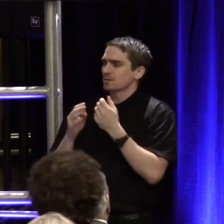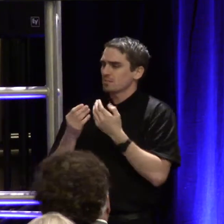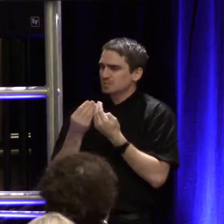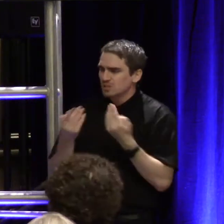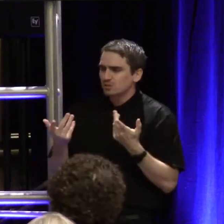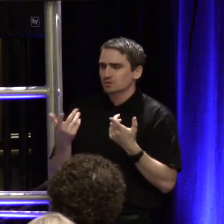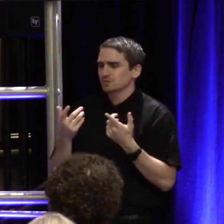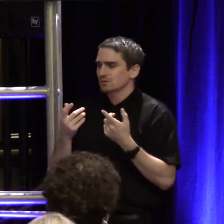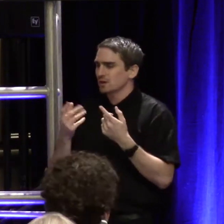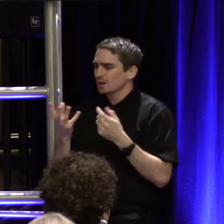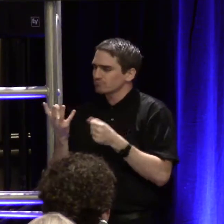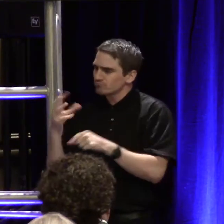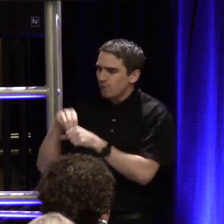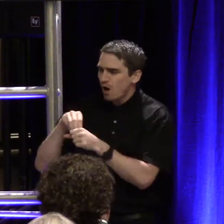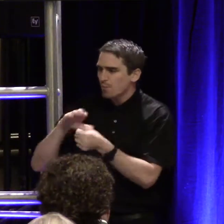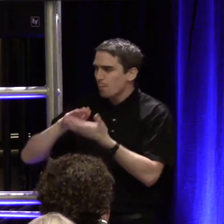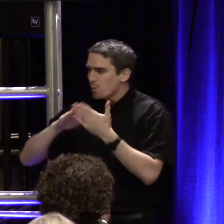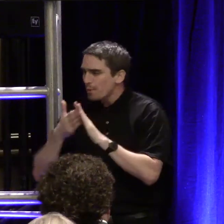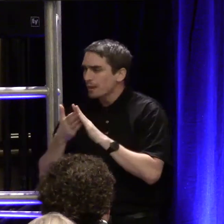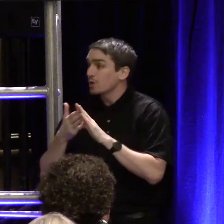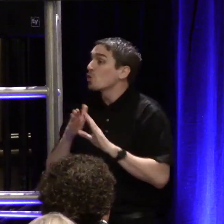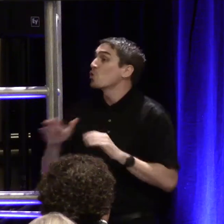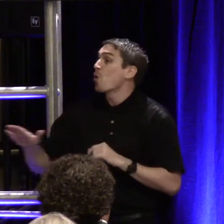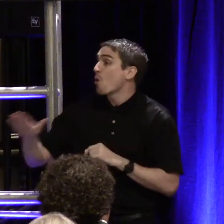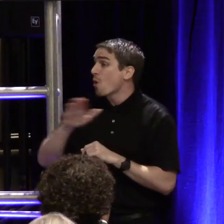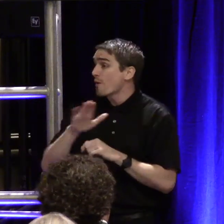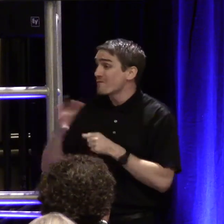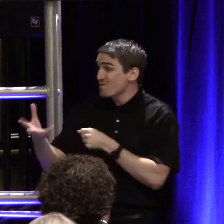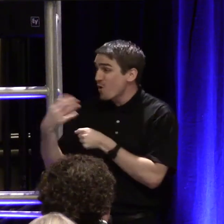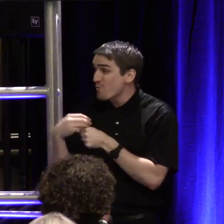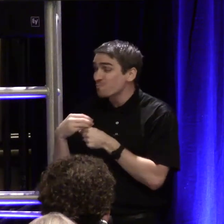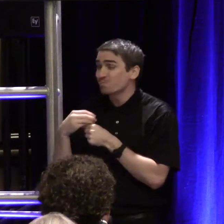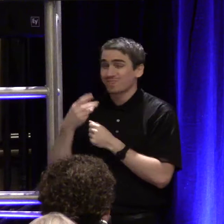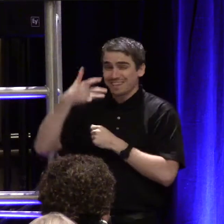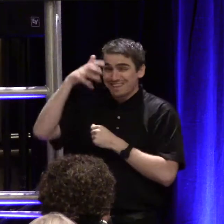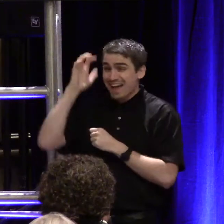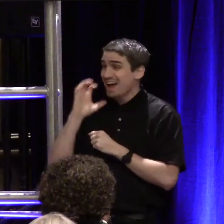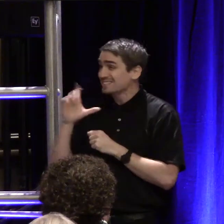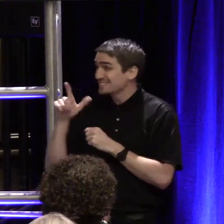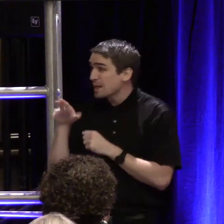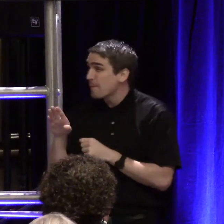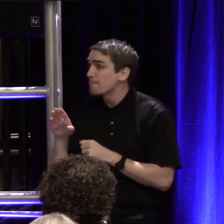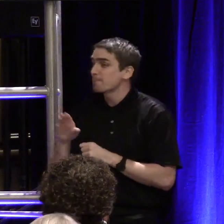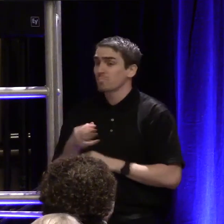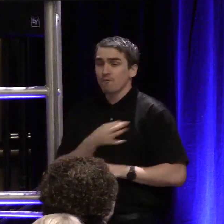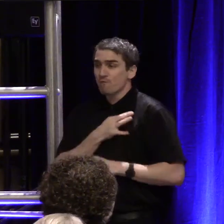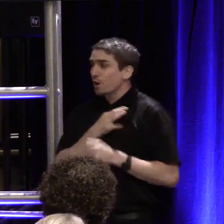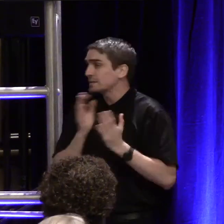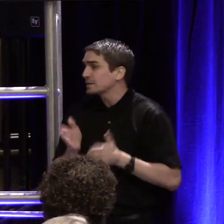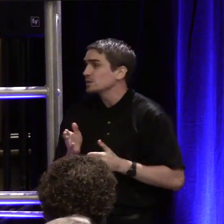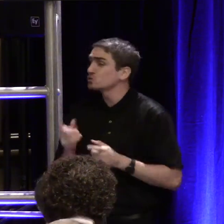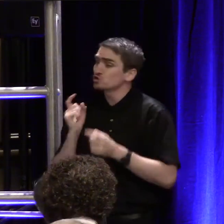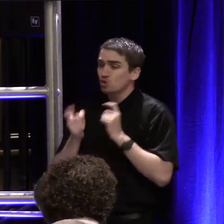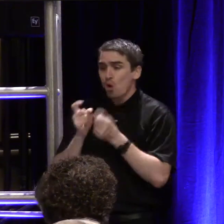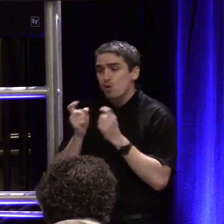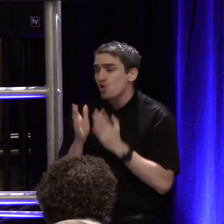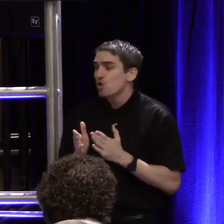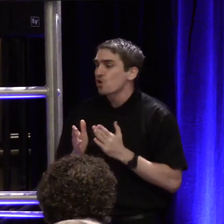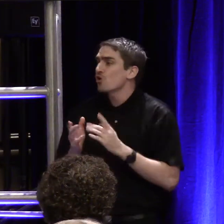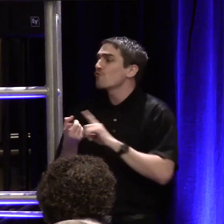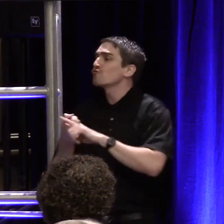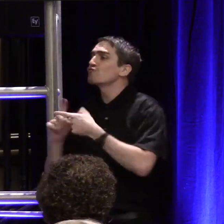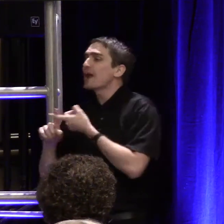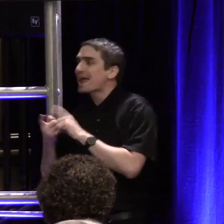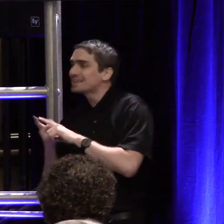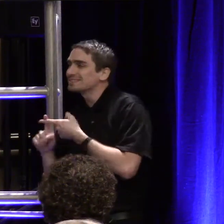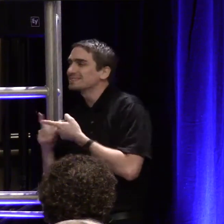involvement, with your involvement, with the help of the Lions Clubs, volunteers, donors, friends at the Conklin Center,